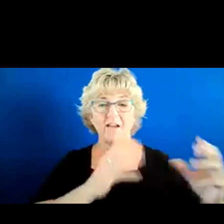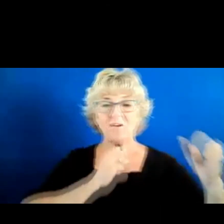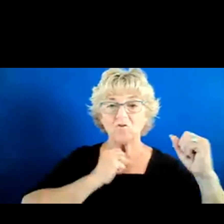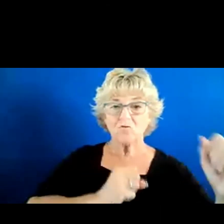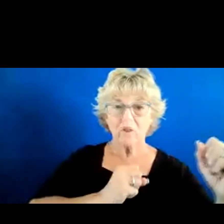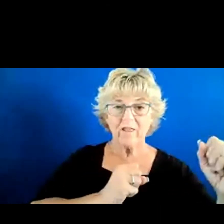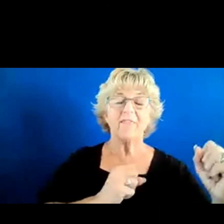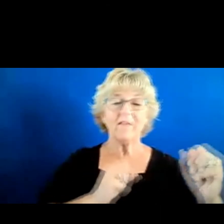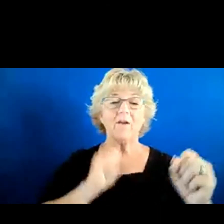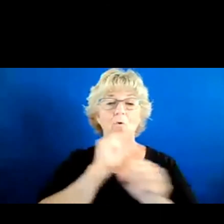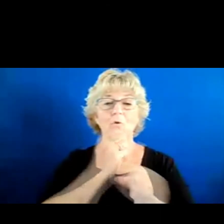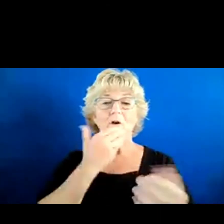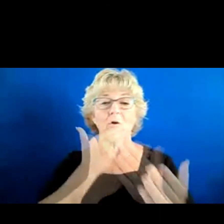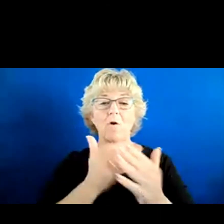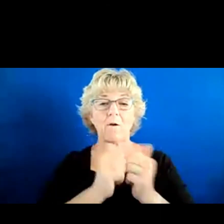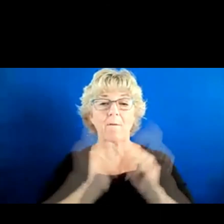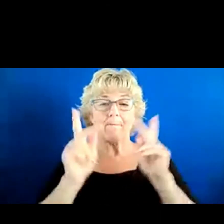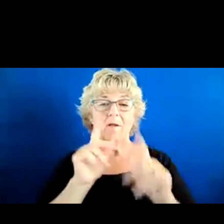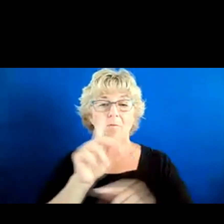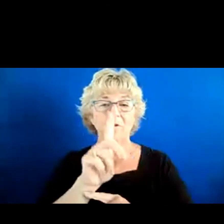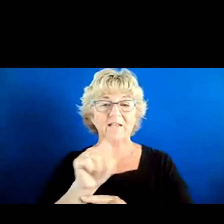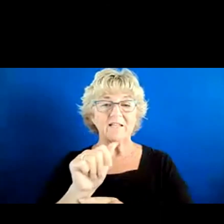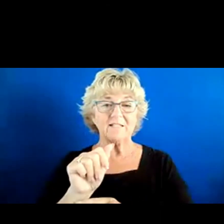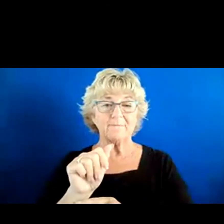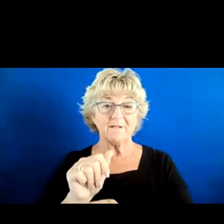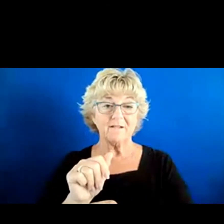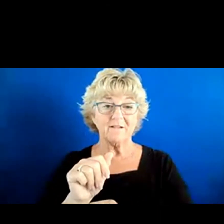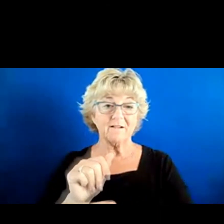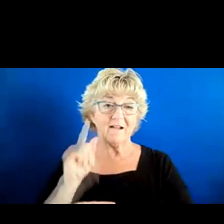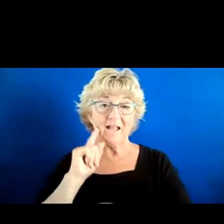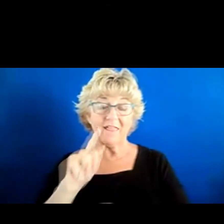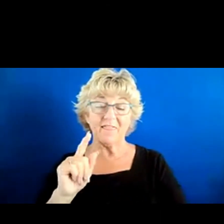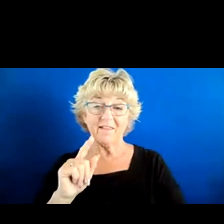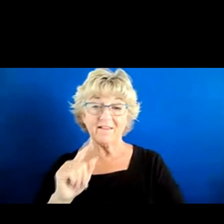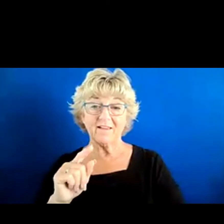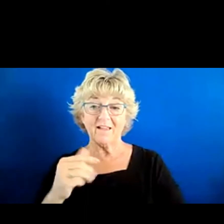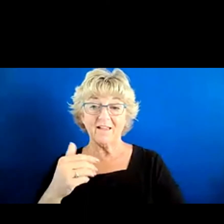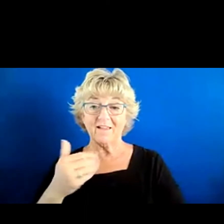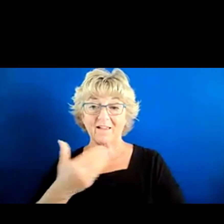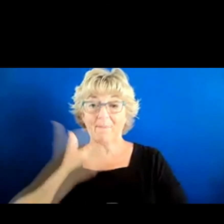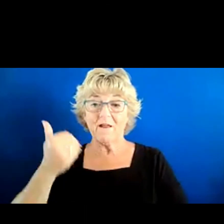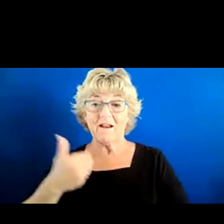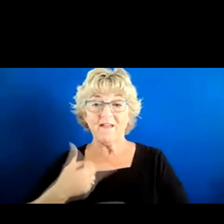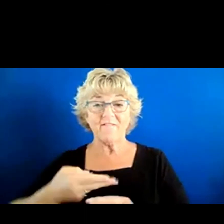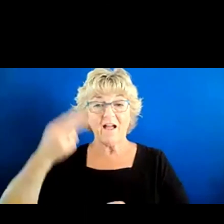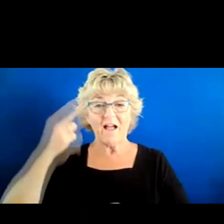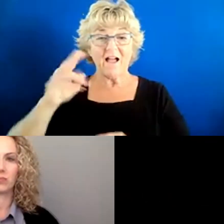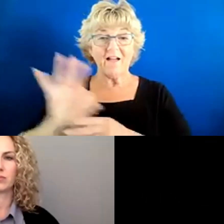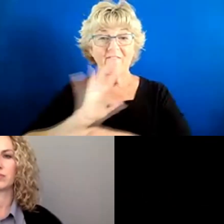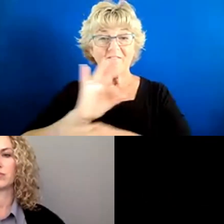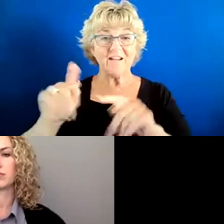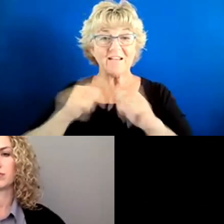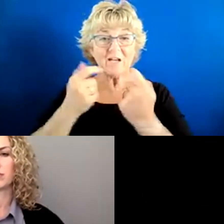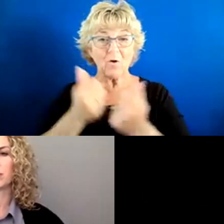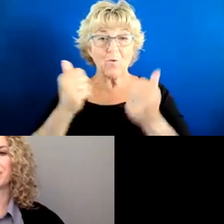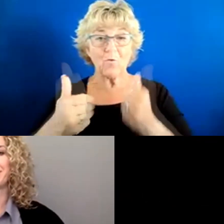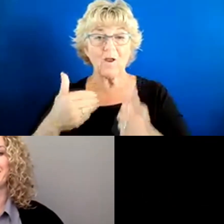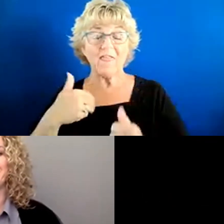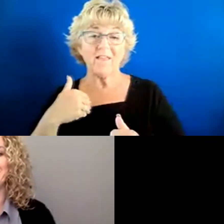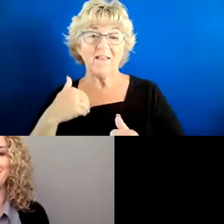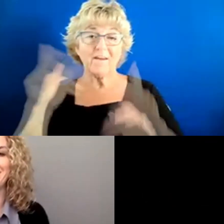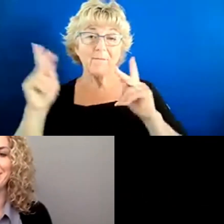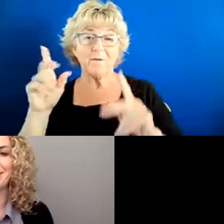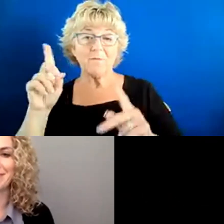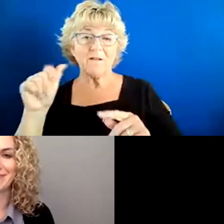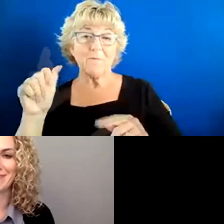well for people with disabilities, but I think it works well to build high-functioning teams, whether you have people with disabilities on the team